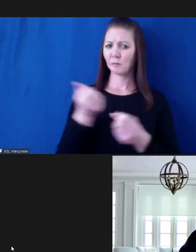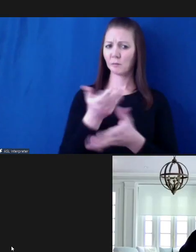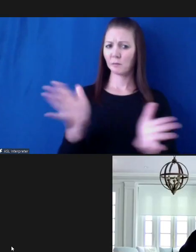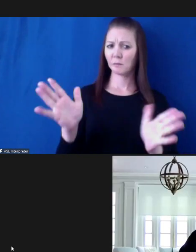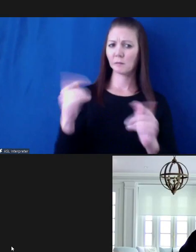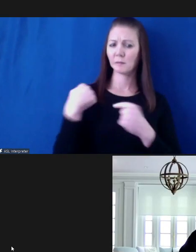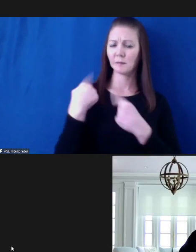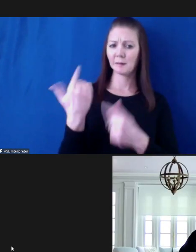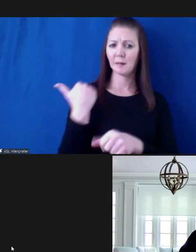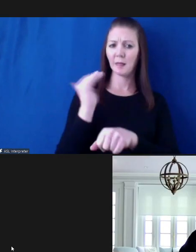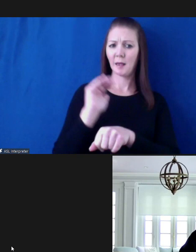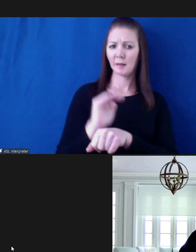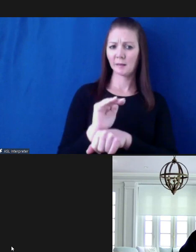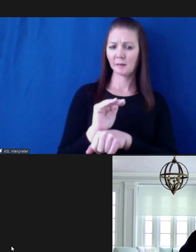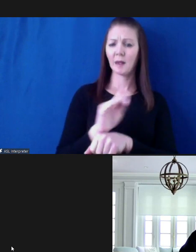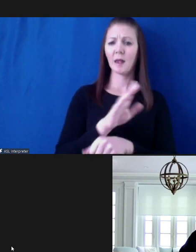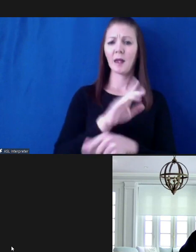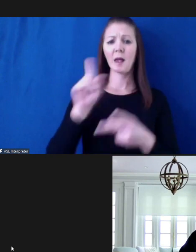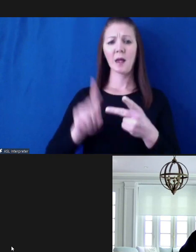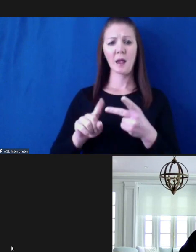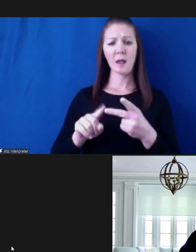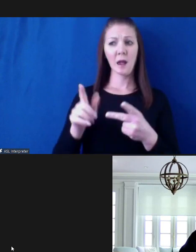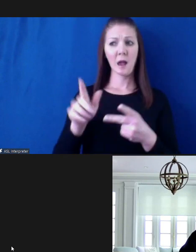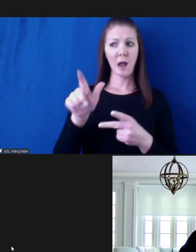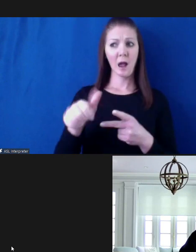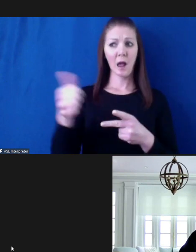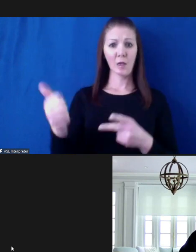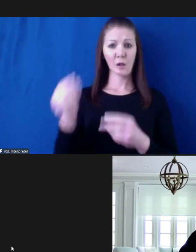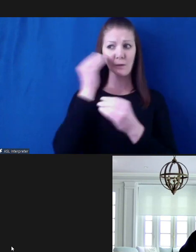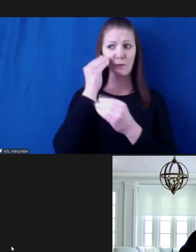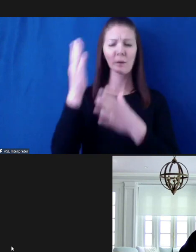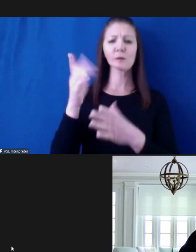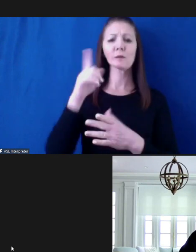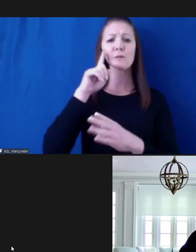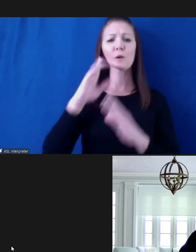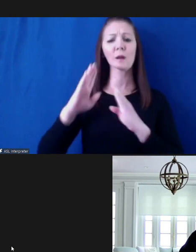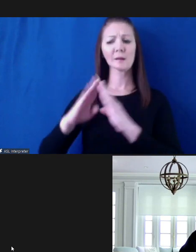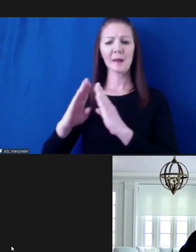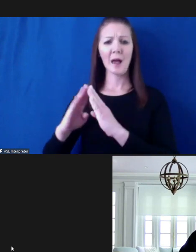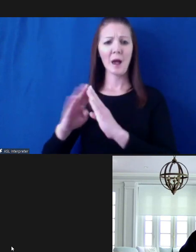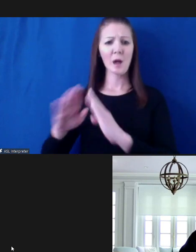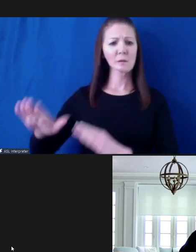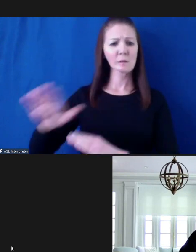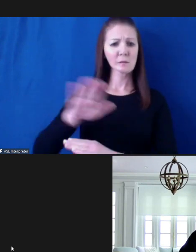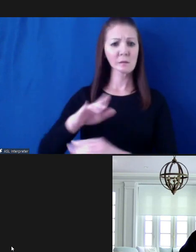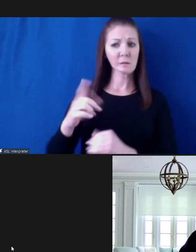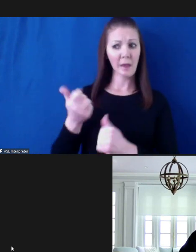is there anything else you can report from municipalities? Is anyone having any issues?